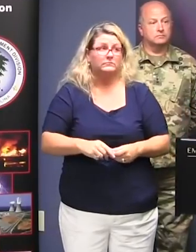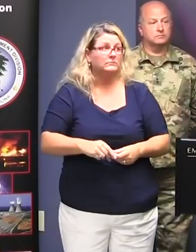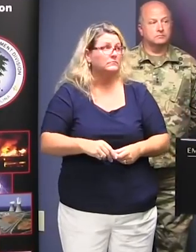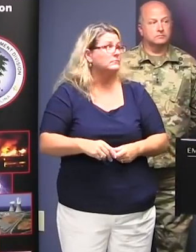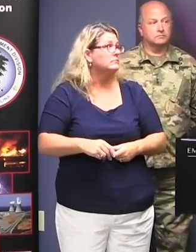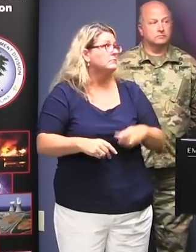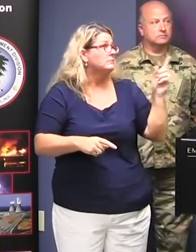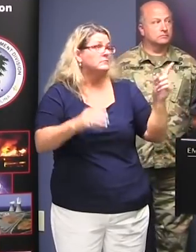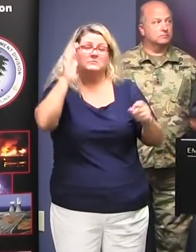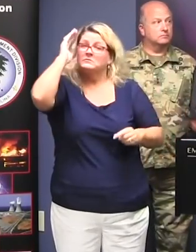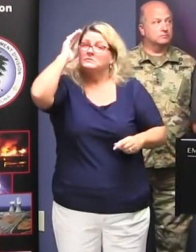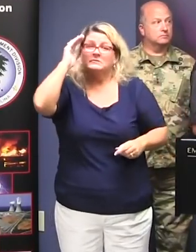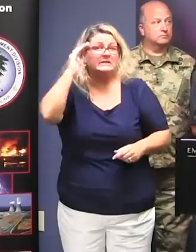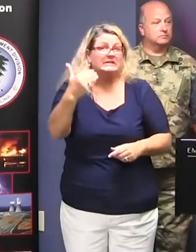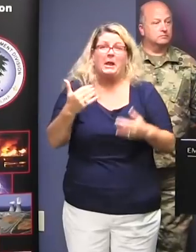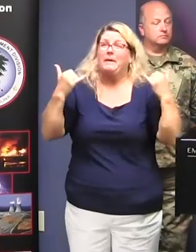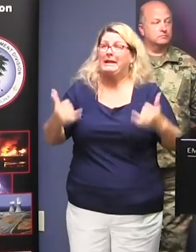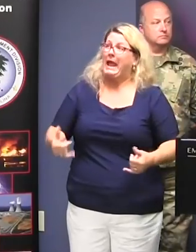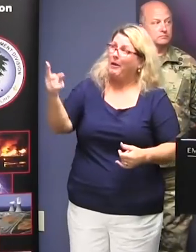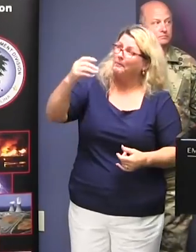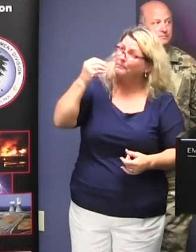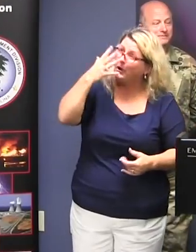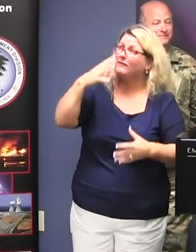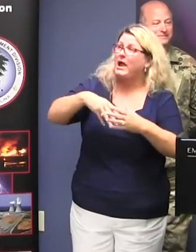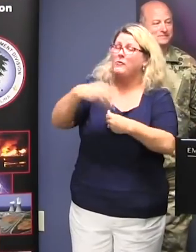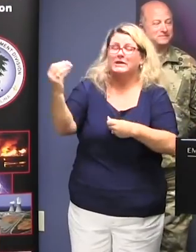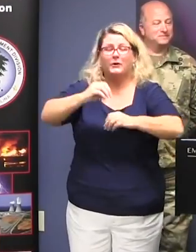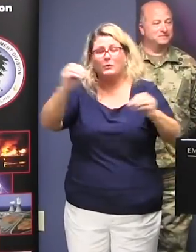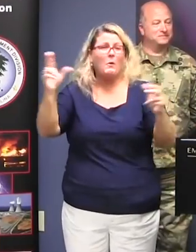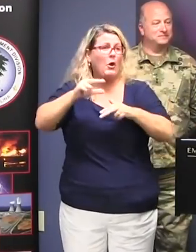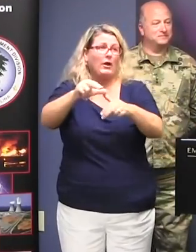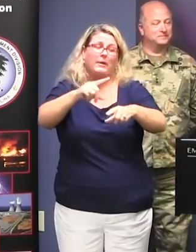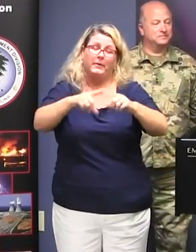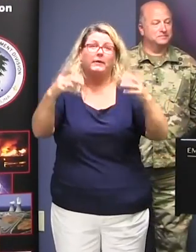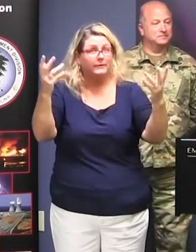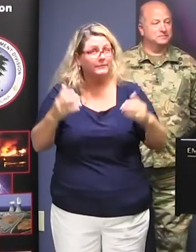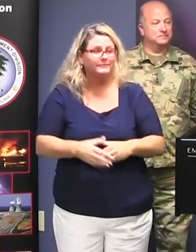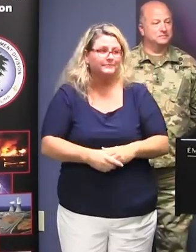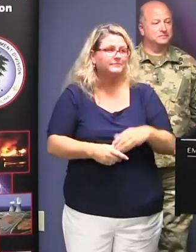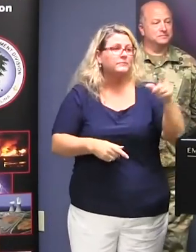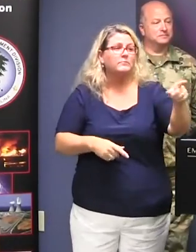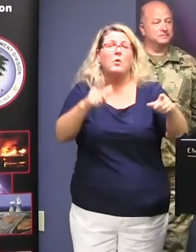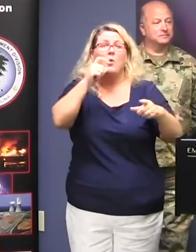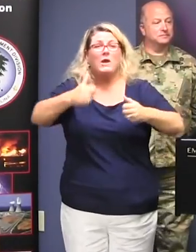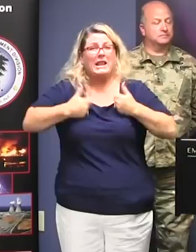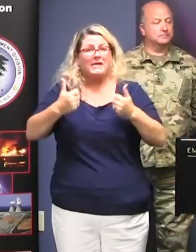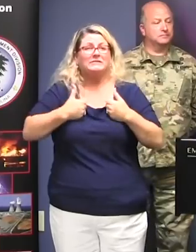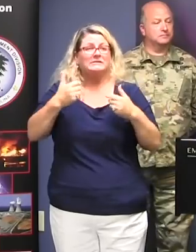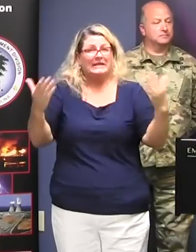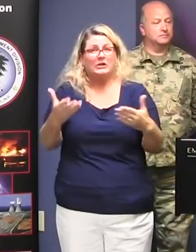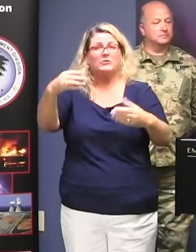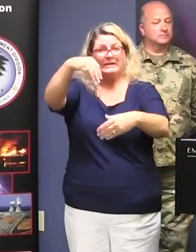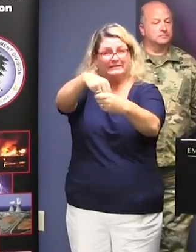No, it doesn't look like a hurricane's coming out there, but one is. For someone who is living inland who may not think this